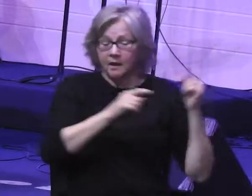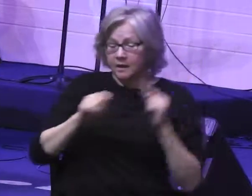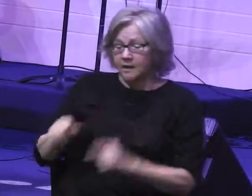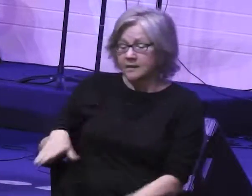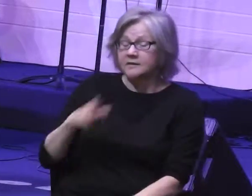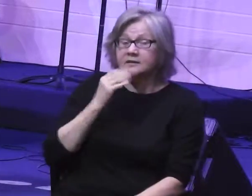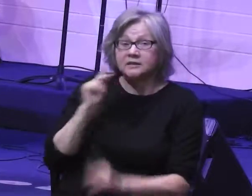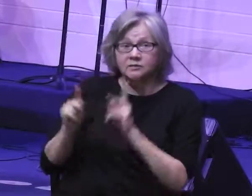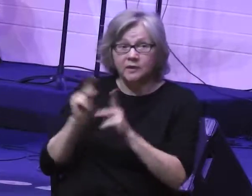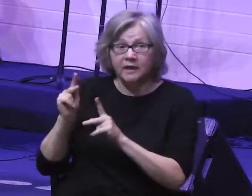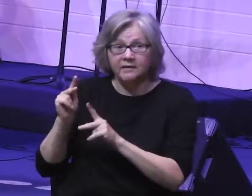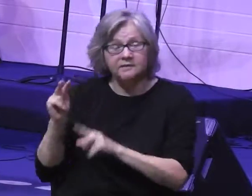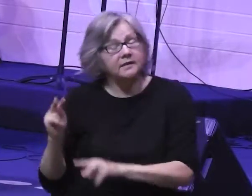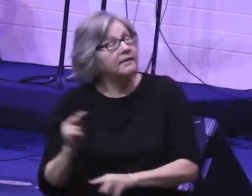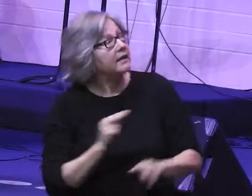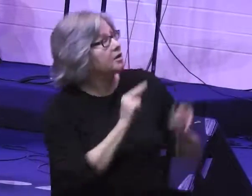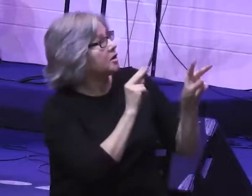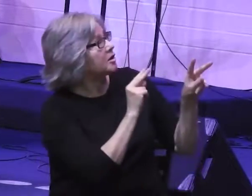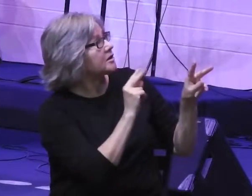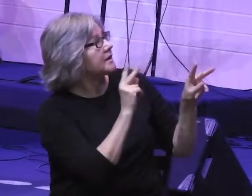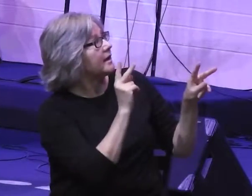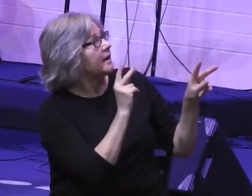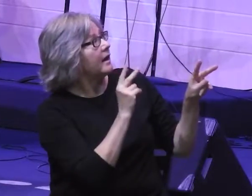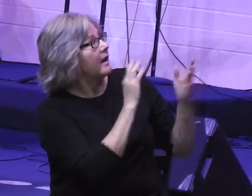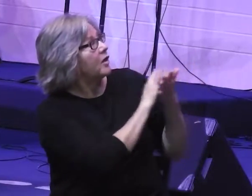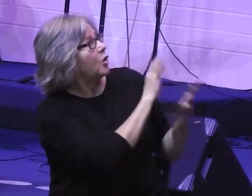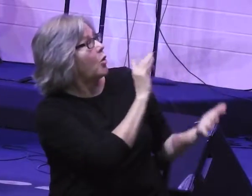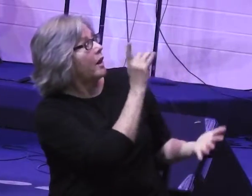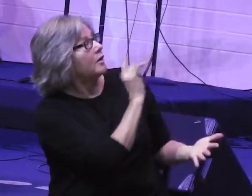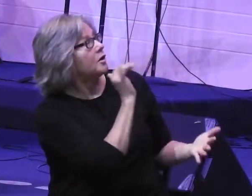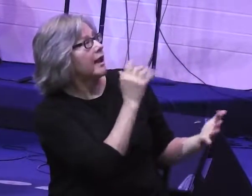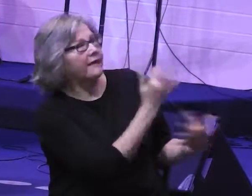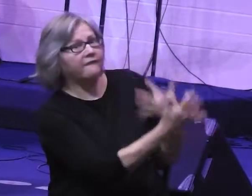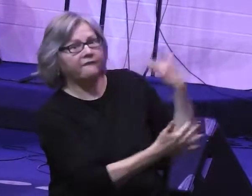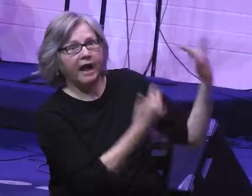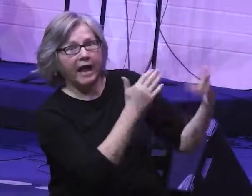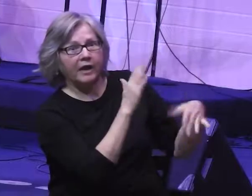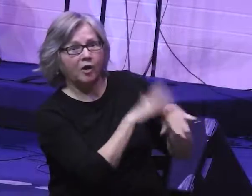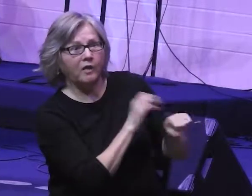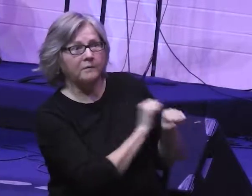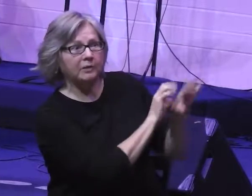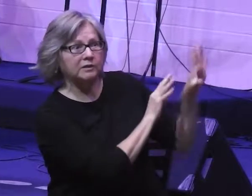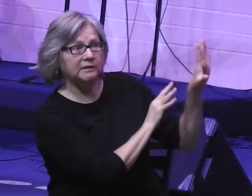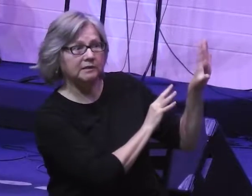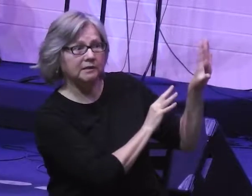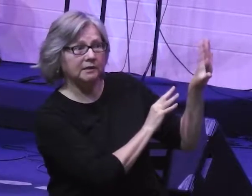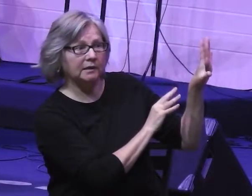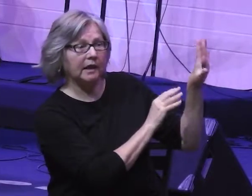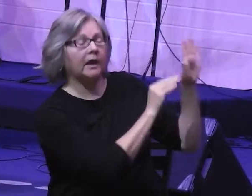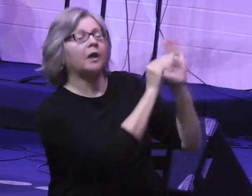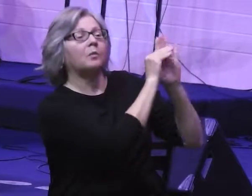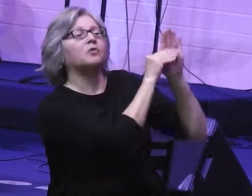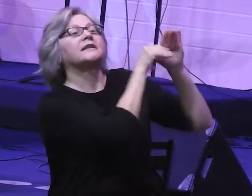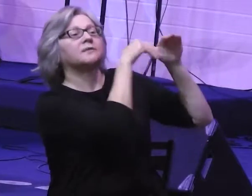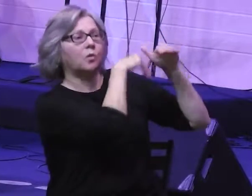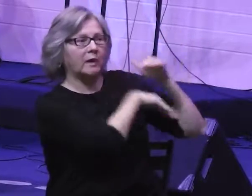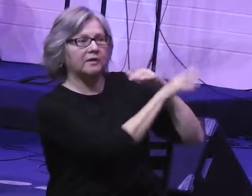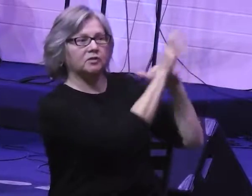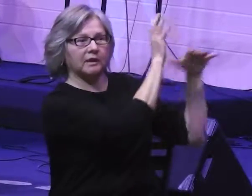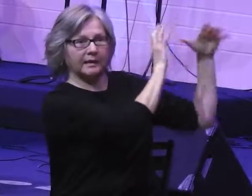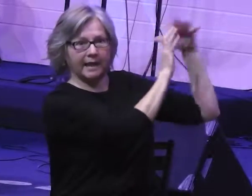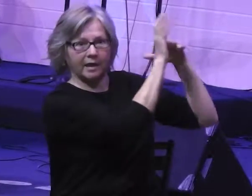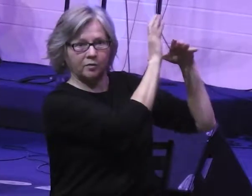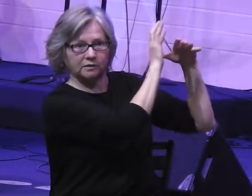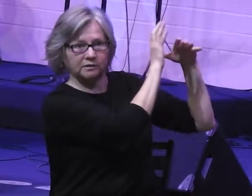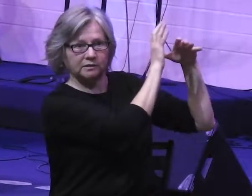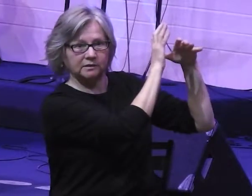Israelites, the glory of the Lord looked like a consuming fire on top of the mountain. Then Moses entered the cloud as